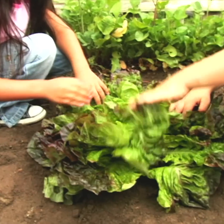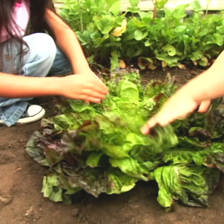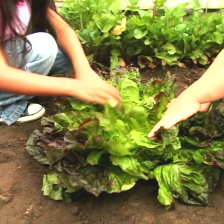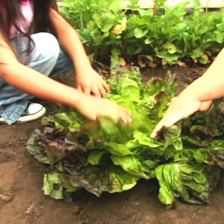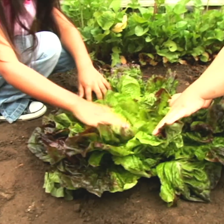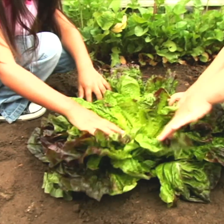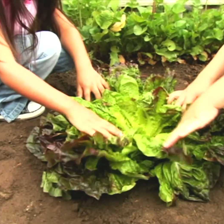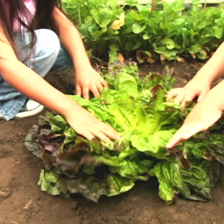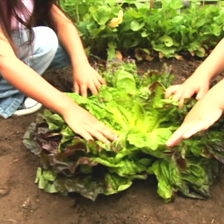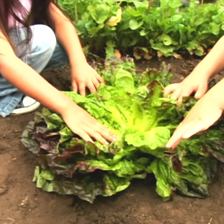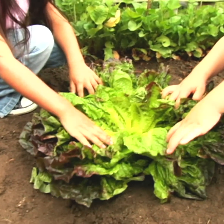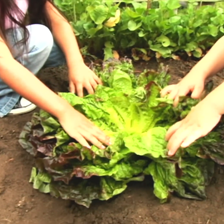They grew lettuce.